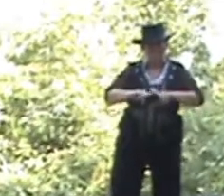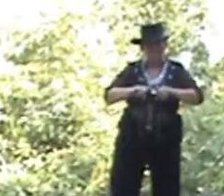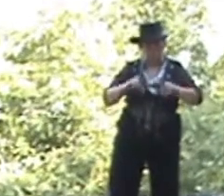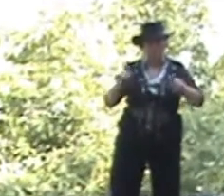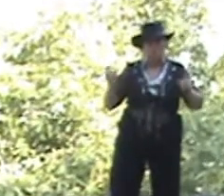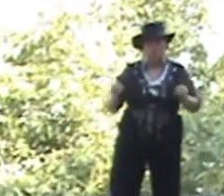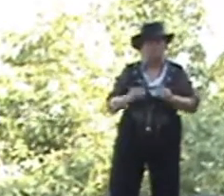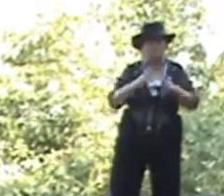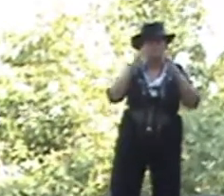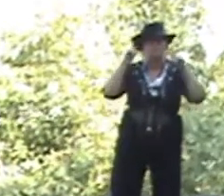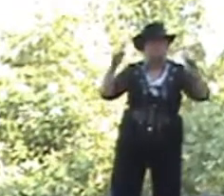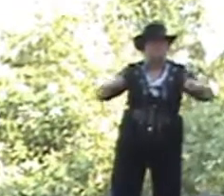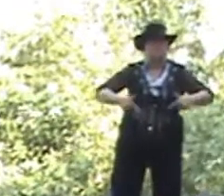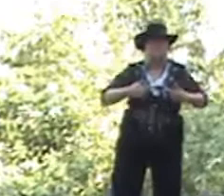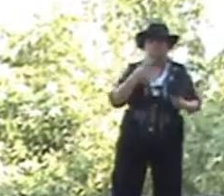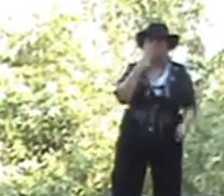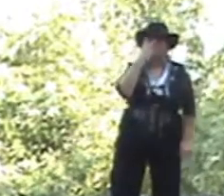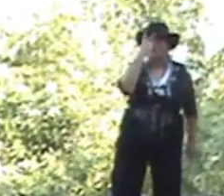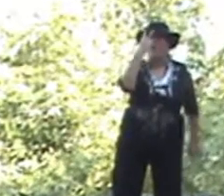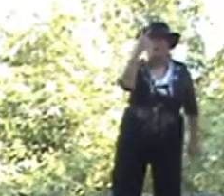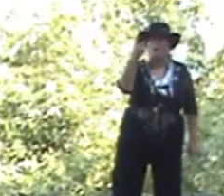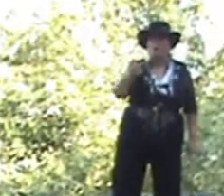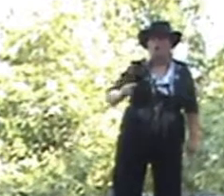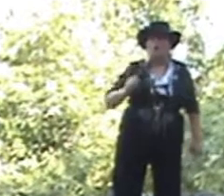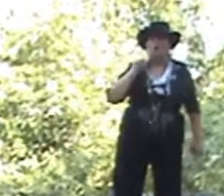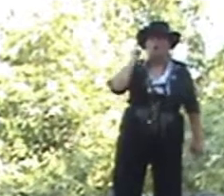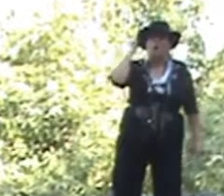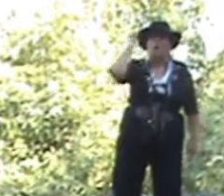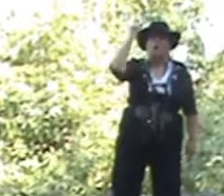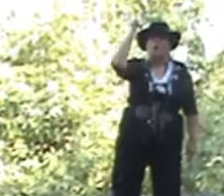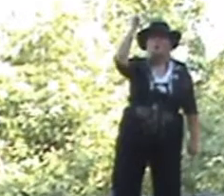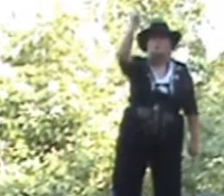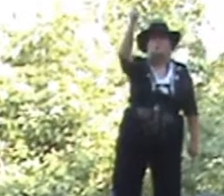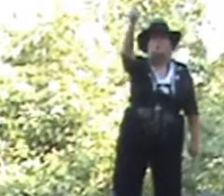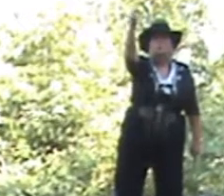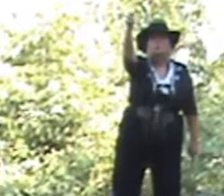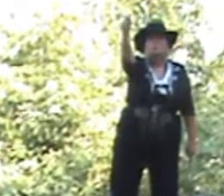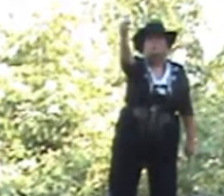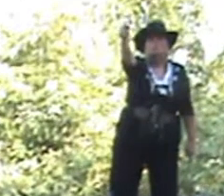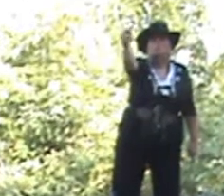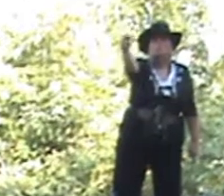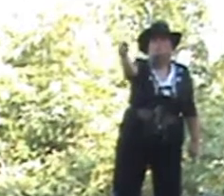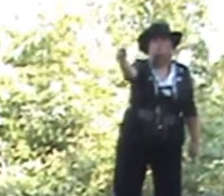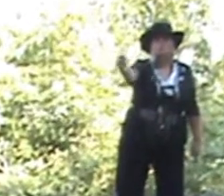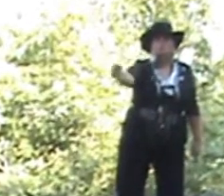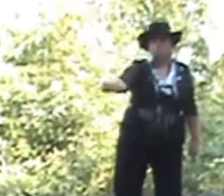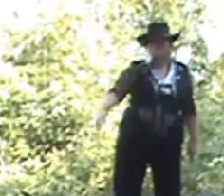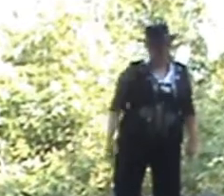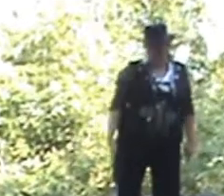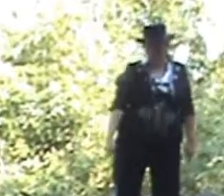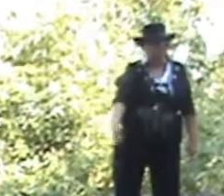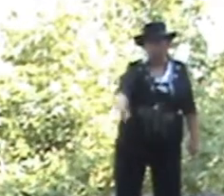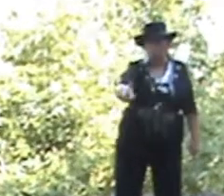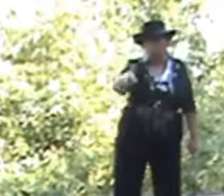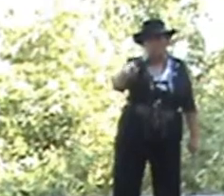but will you live to see tomorrow, tomorrow, child